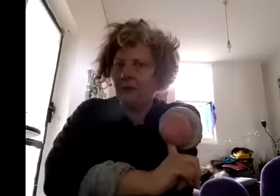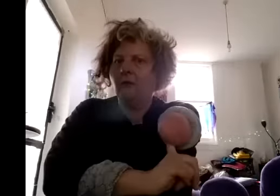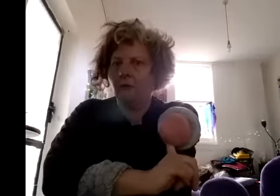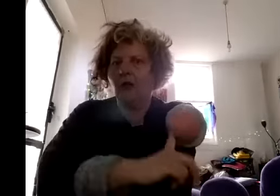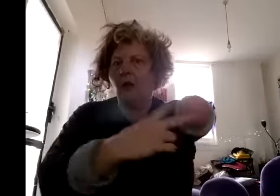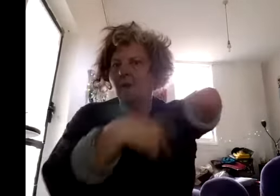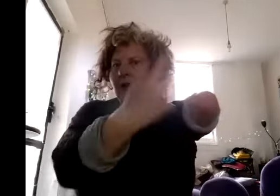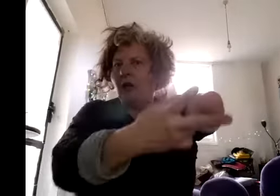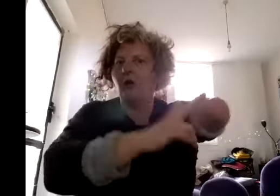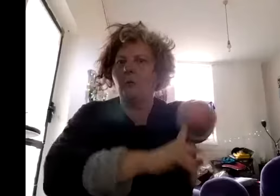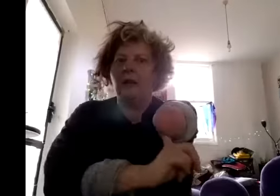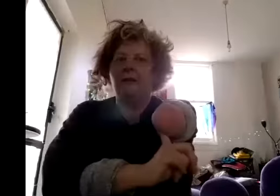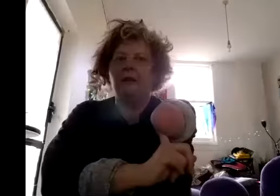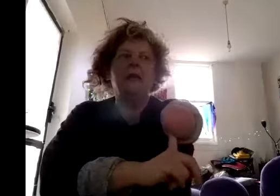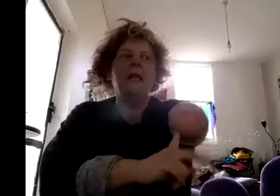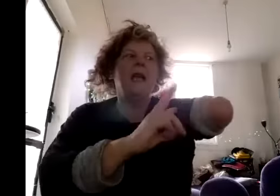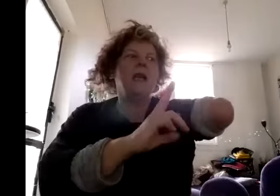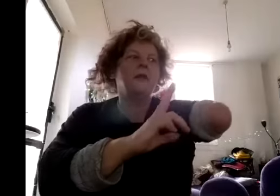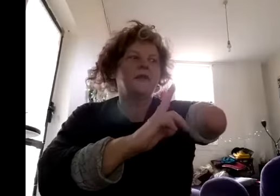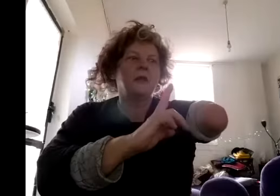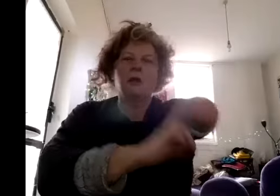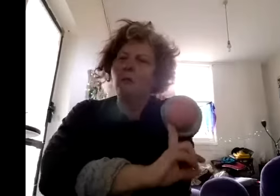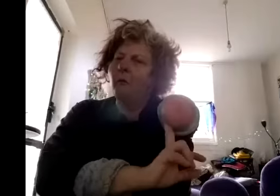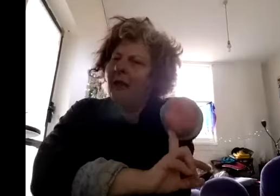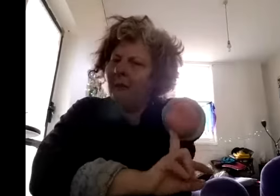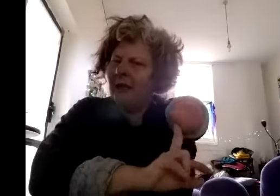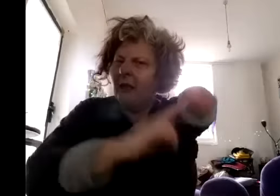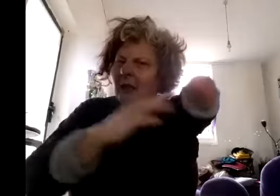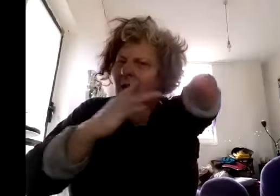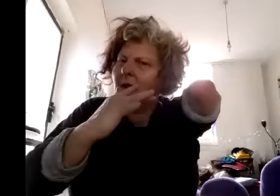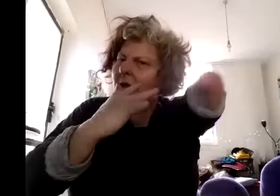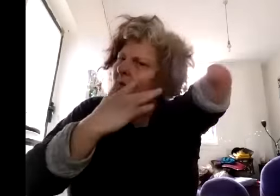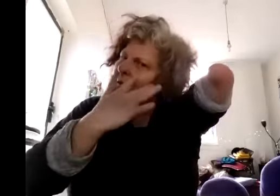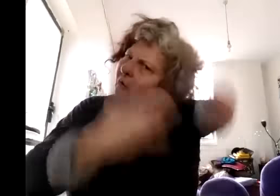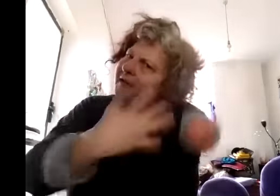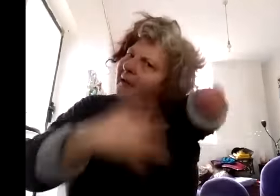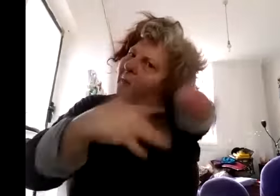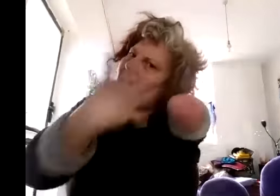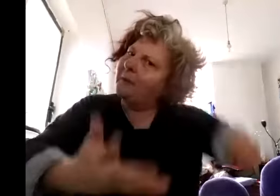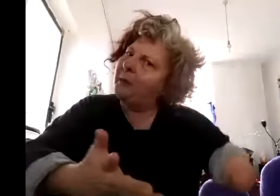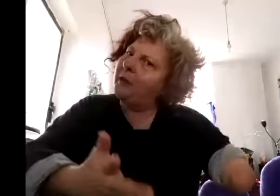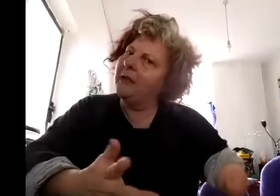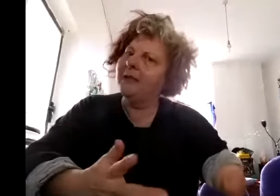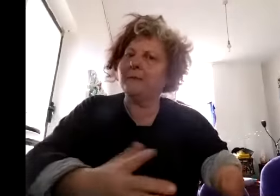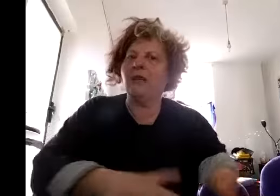you know care home or whatever and maybe not terribly experienced with